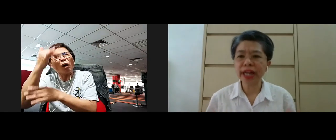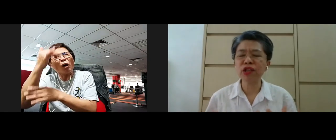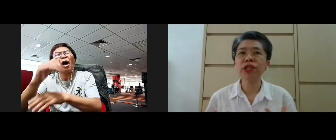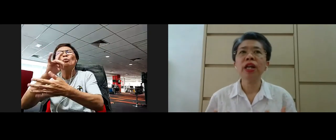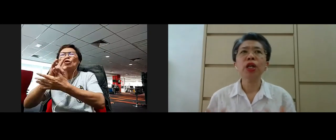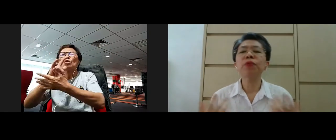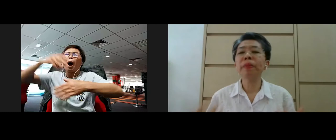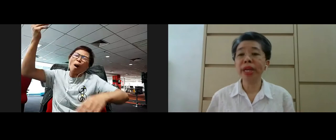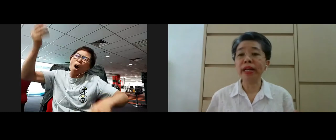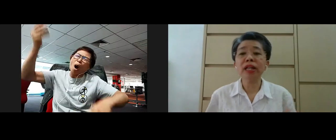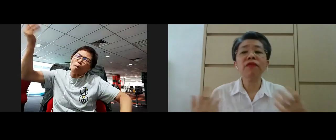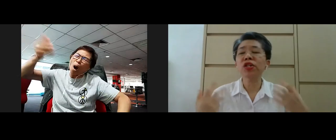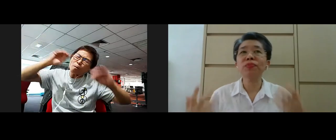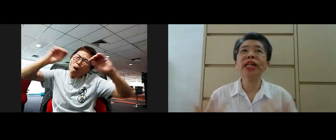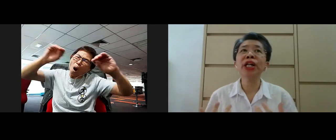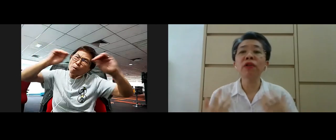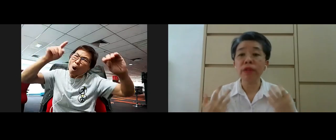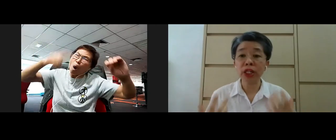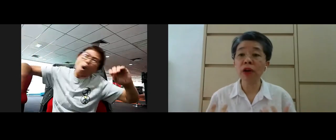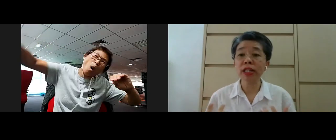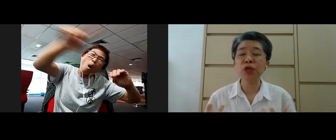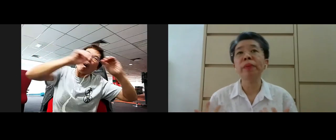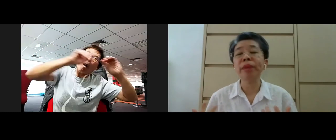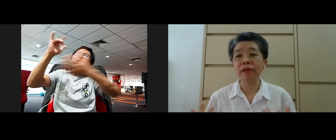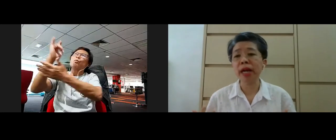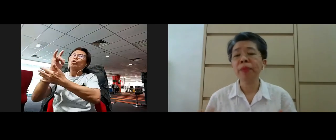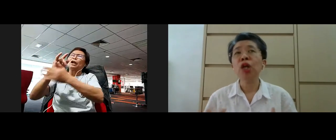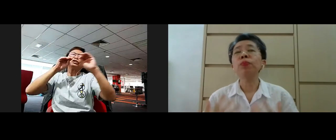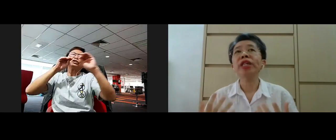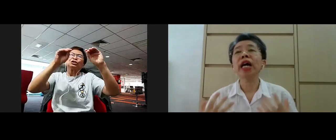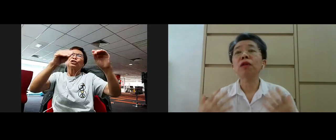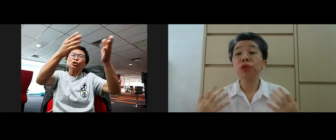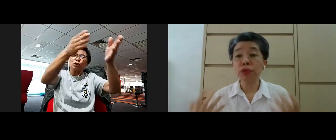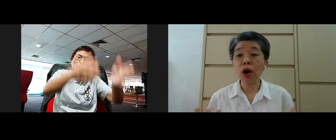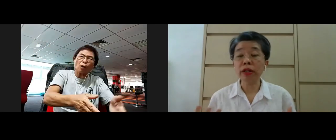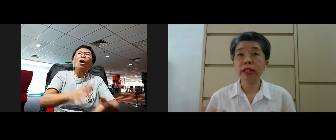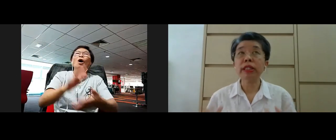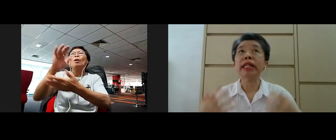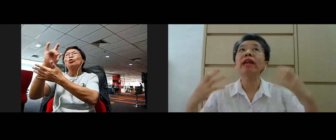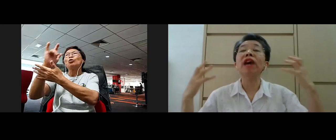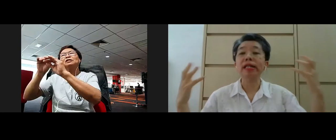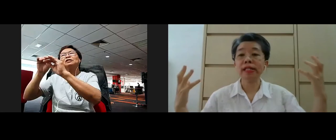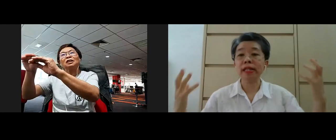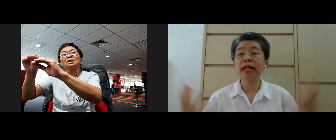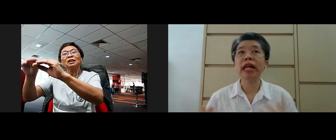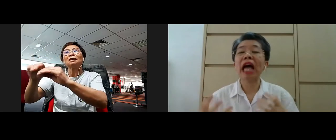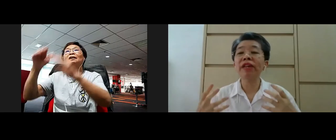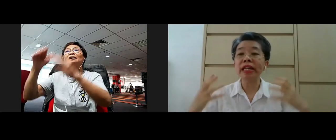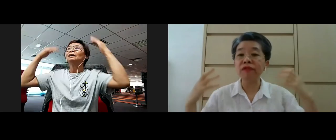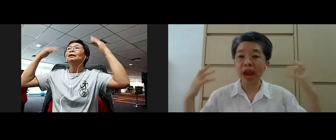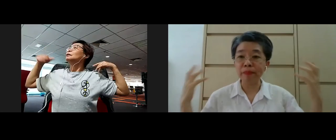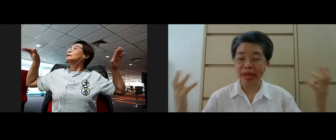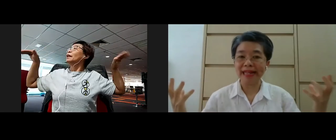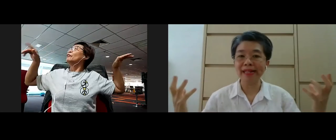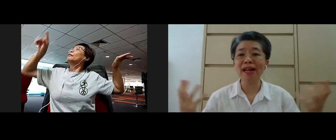just teach human beings and of course Buddha not only taught us human beings Buddha also taught the devas the